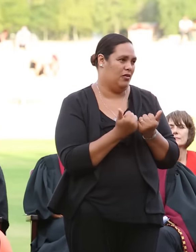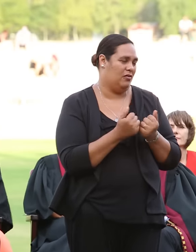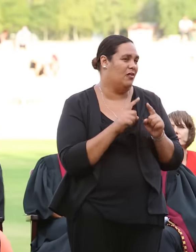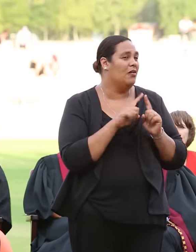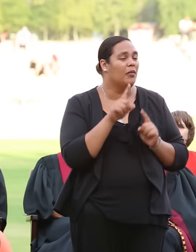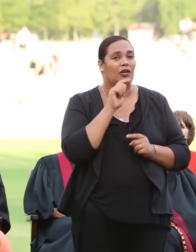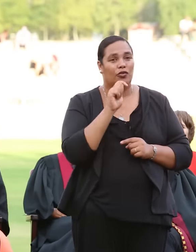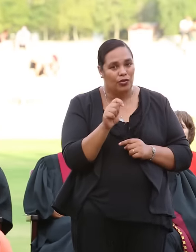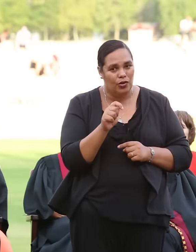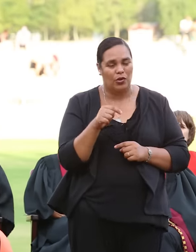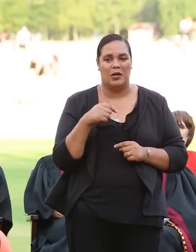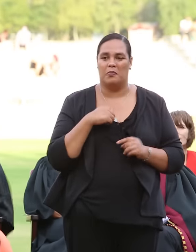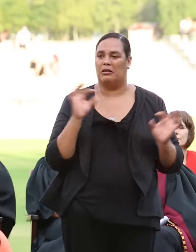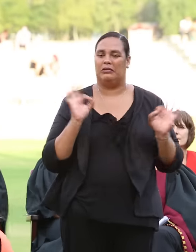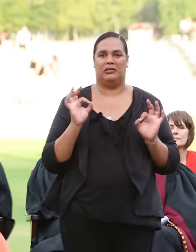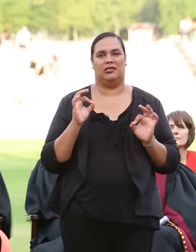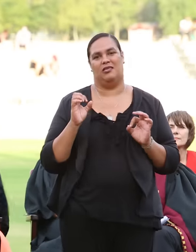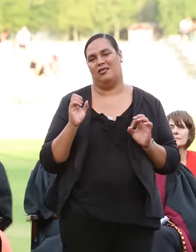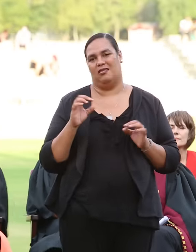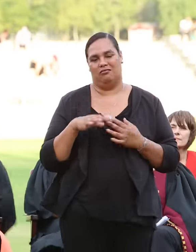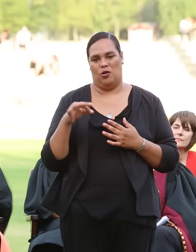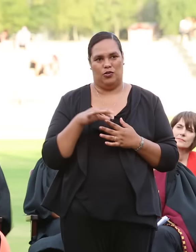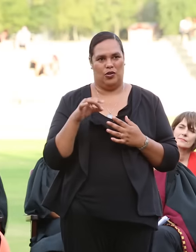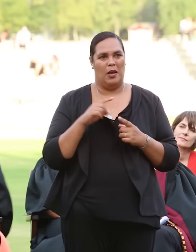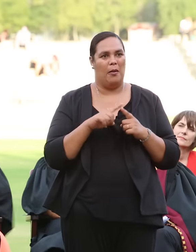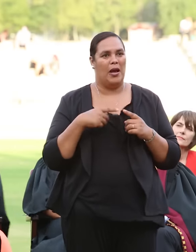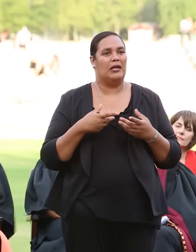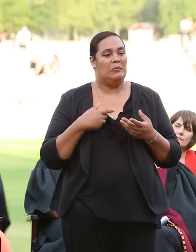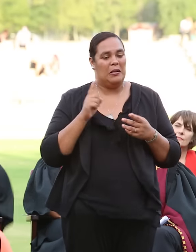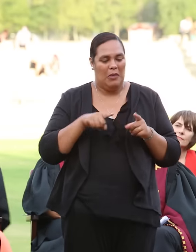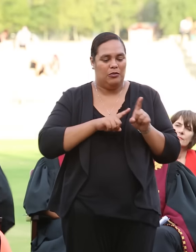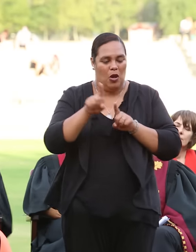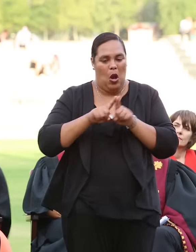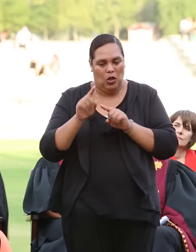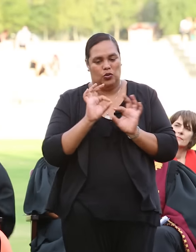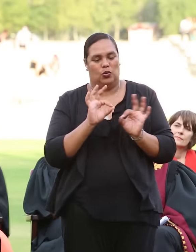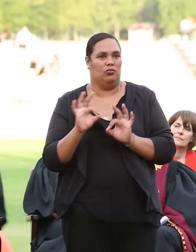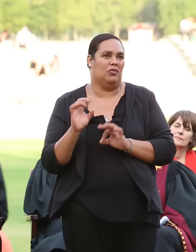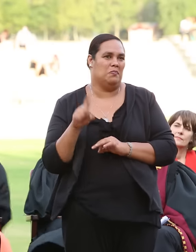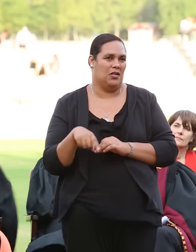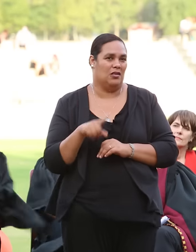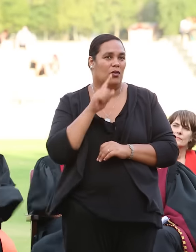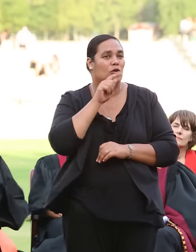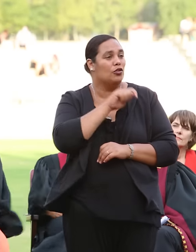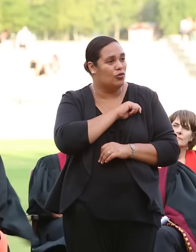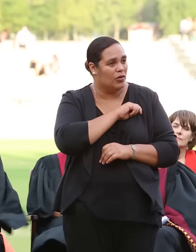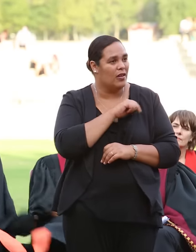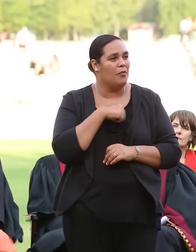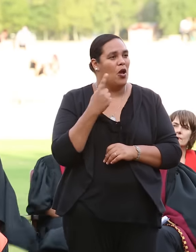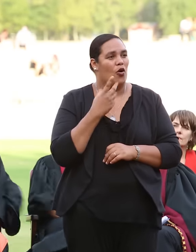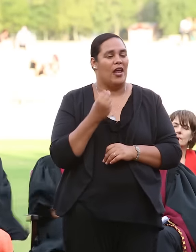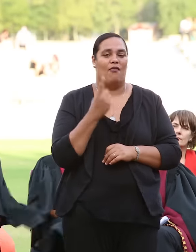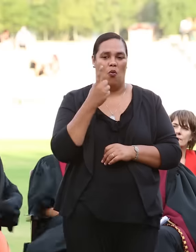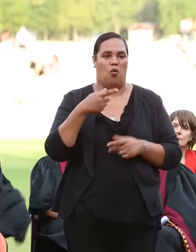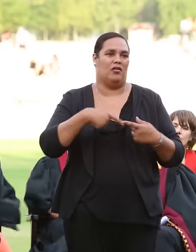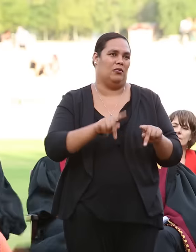was I had no other option other than attaining excellence. The truth was I would only have one